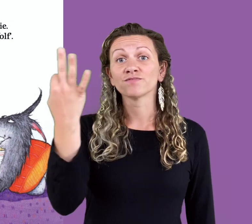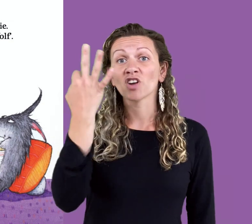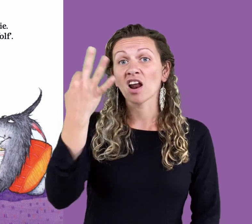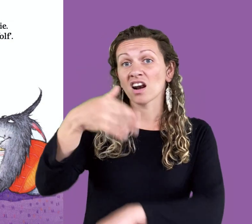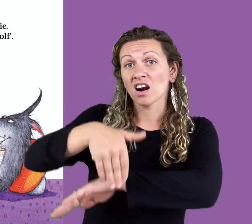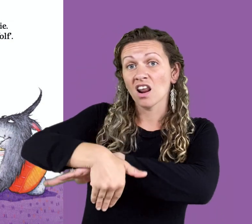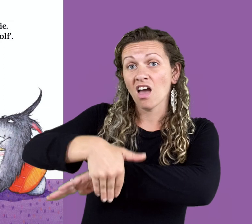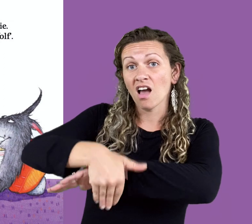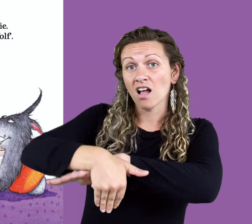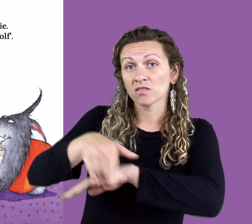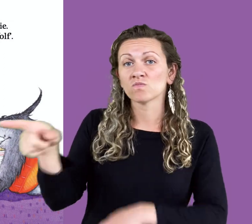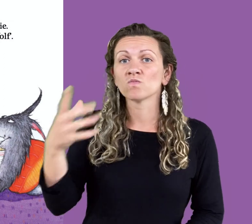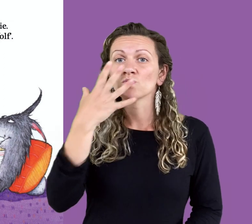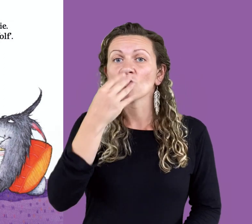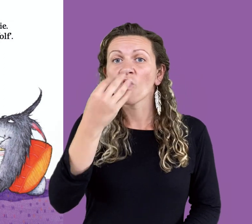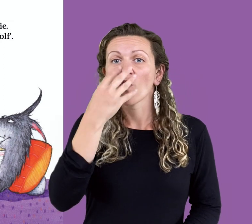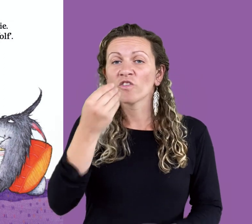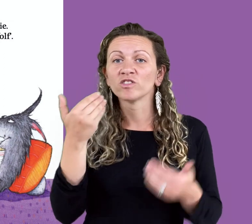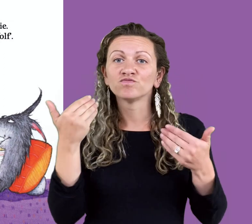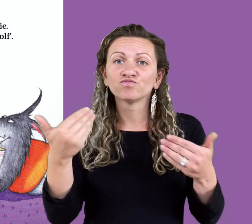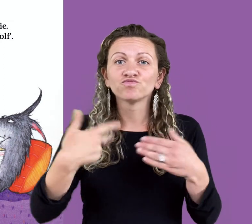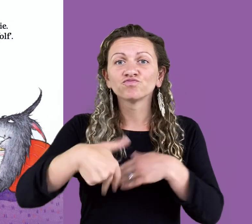That night, he watched a movie.